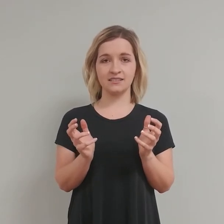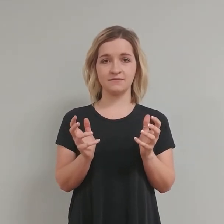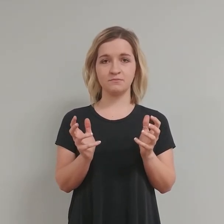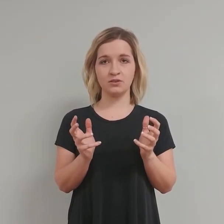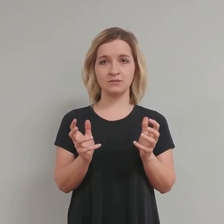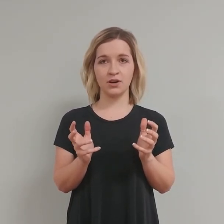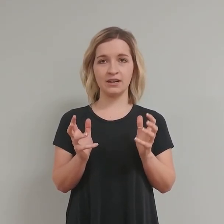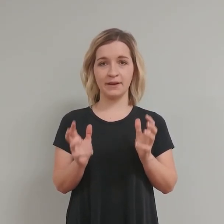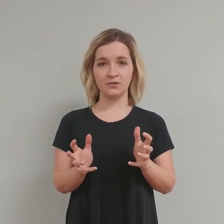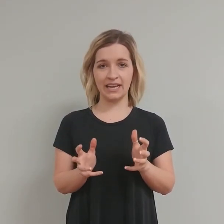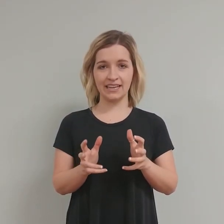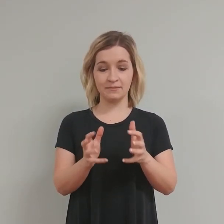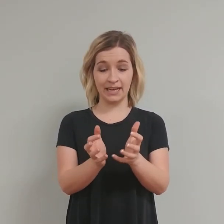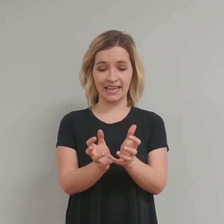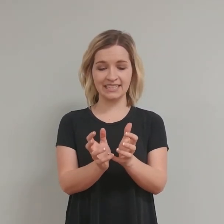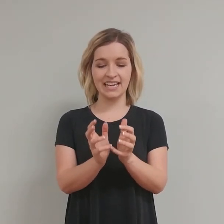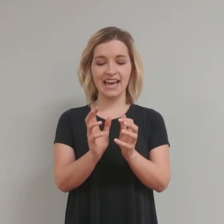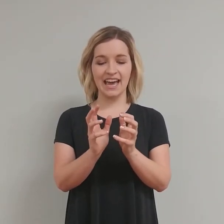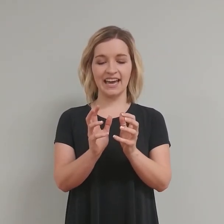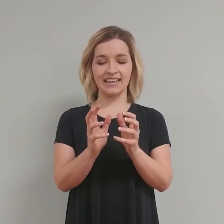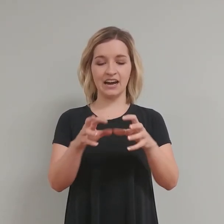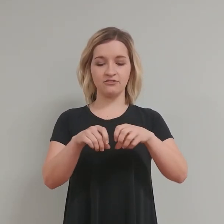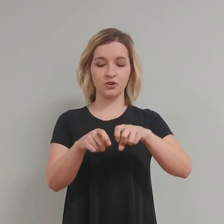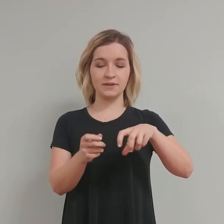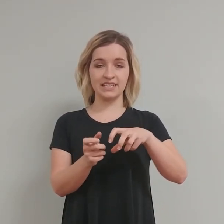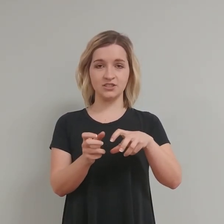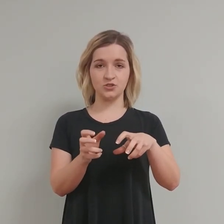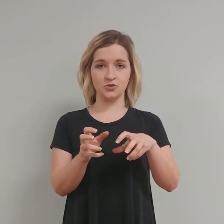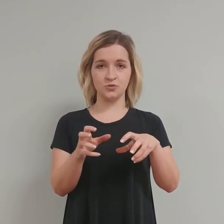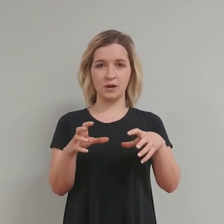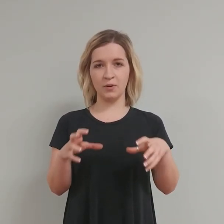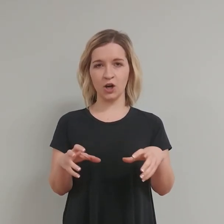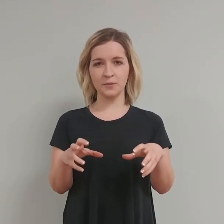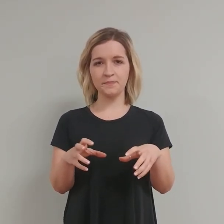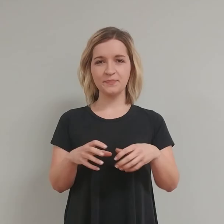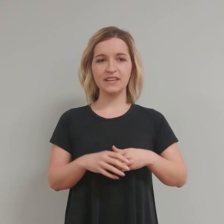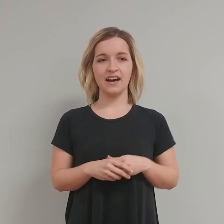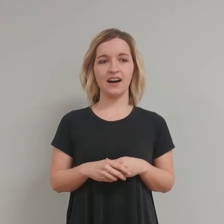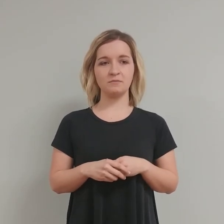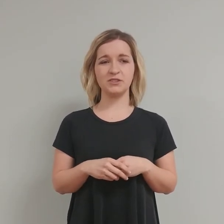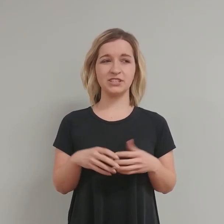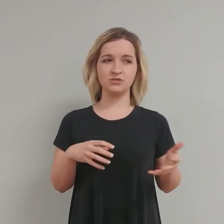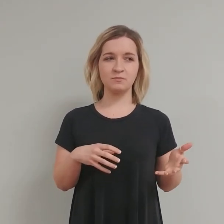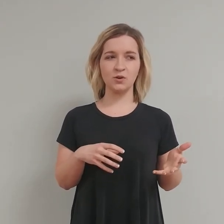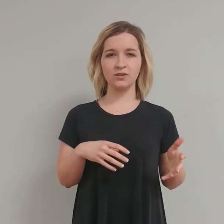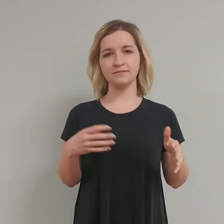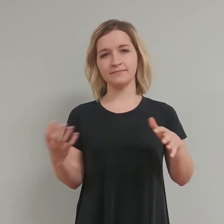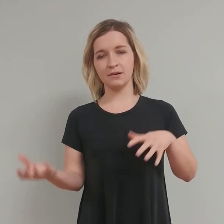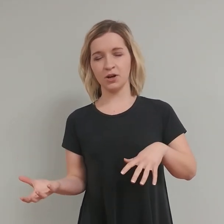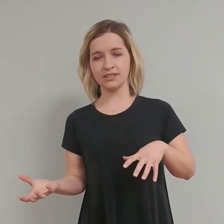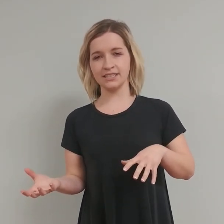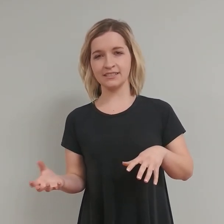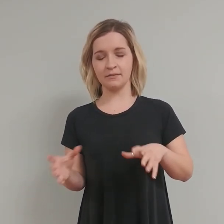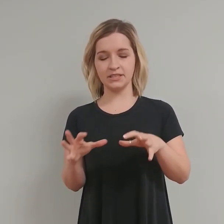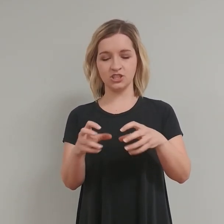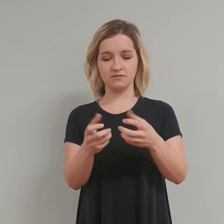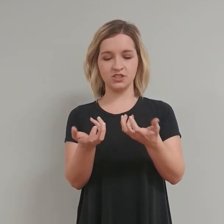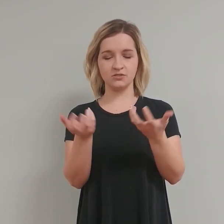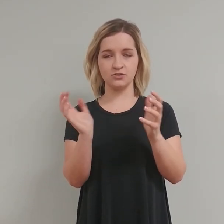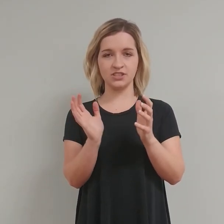protein bar in my hands, and I'll form it into a bar. You can use a mold, a bar is, I mean, just, you're using